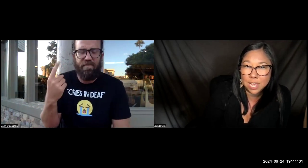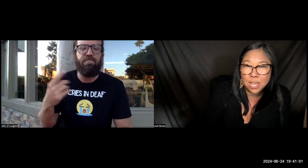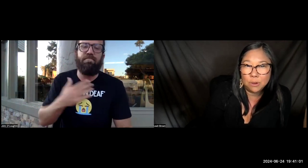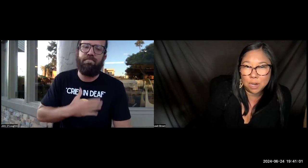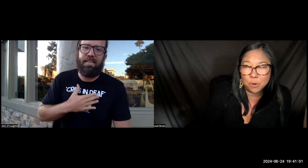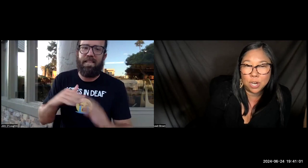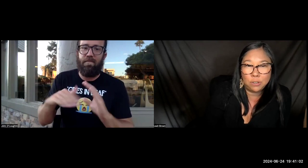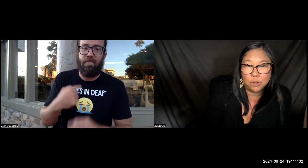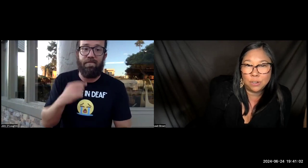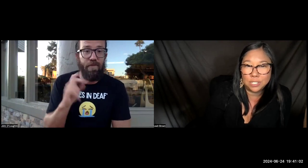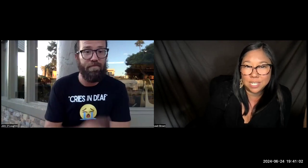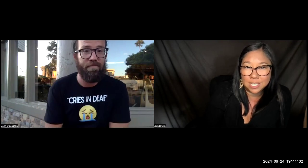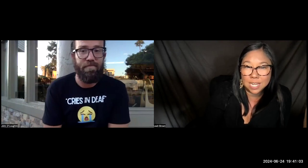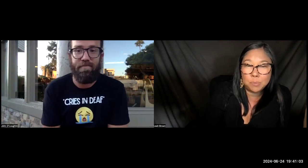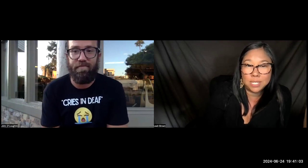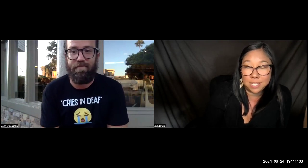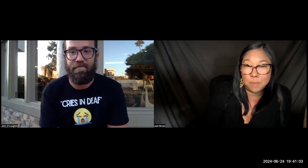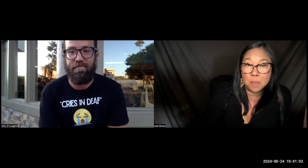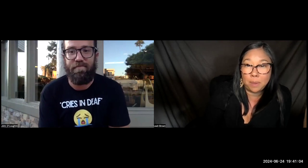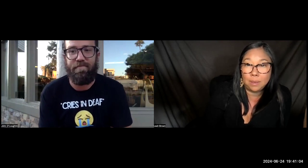grammar and you don't understand it, please email me.